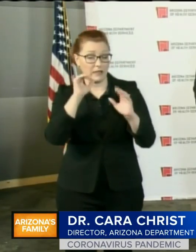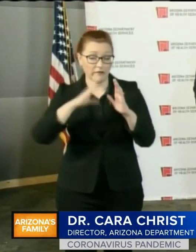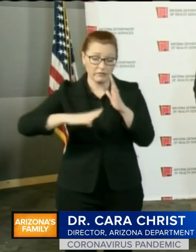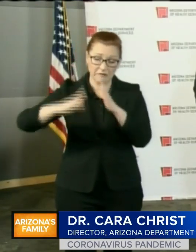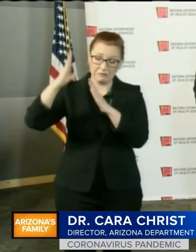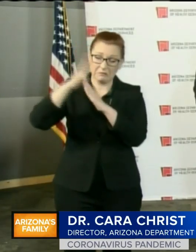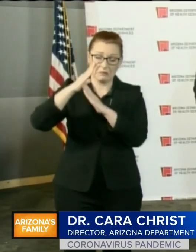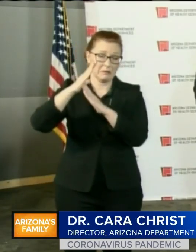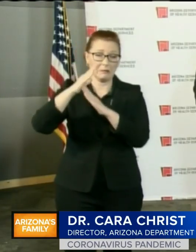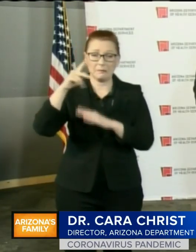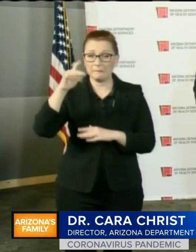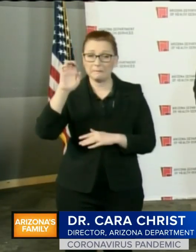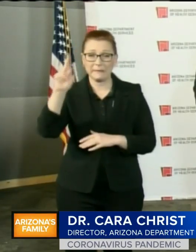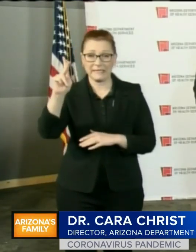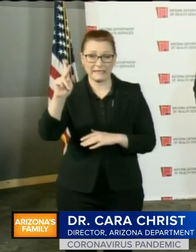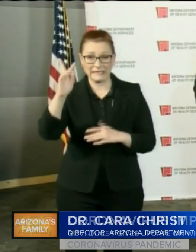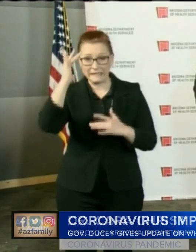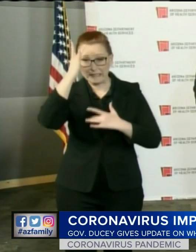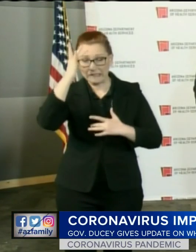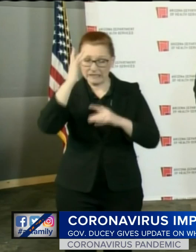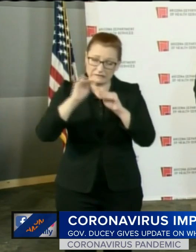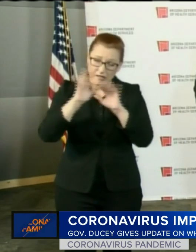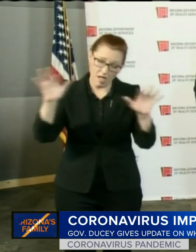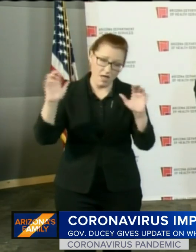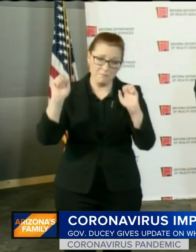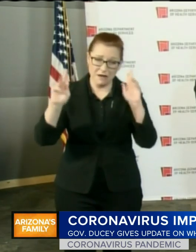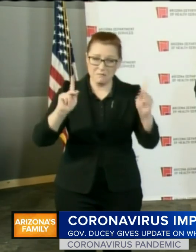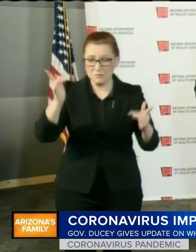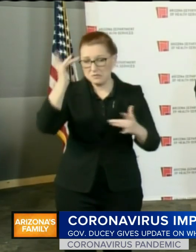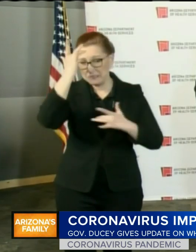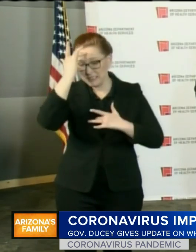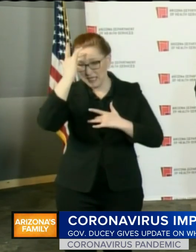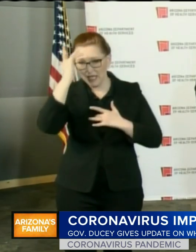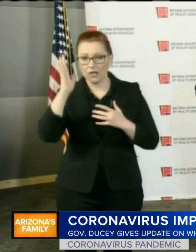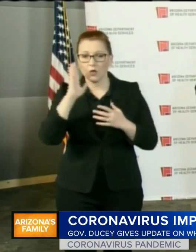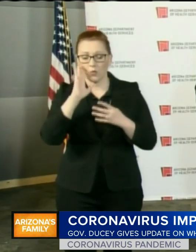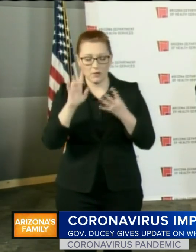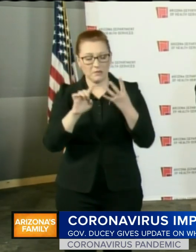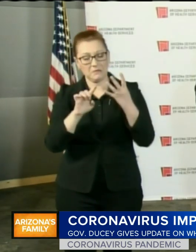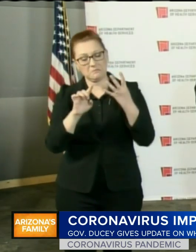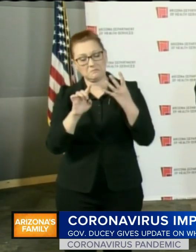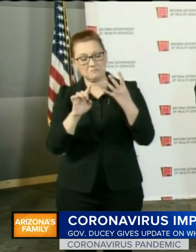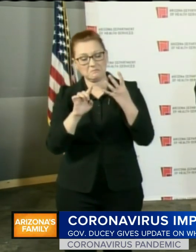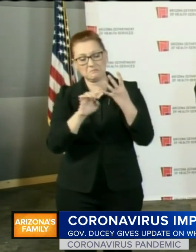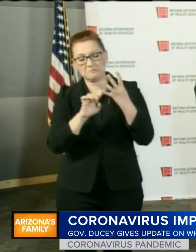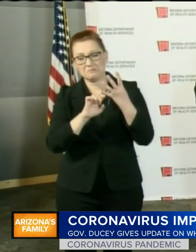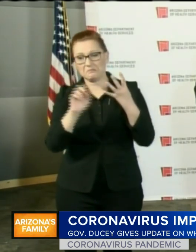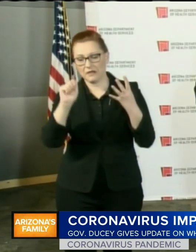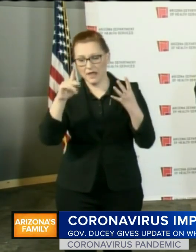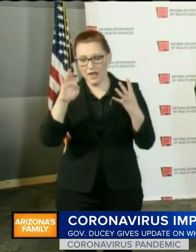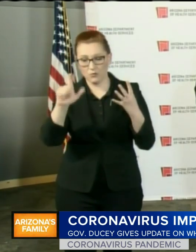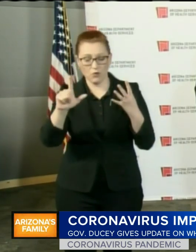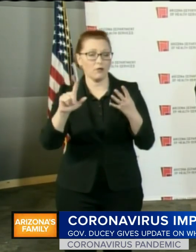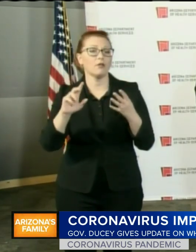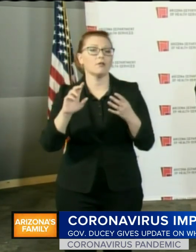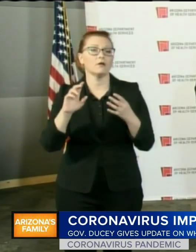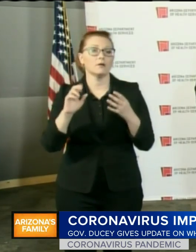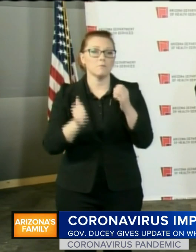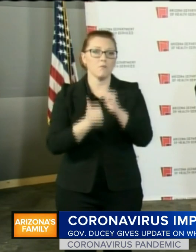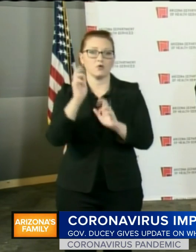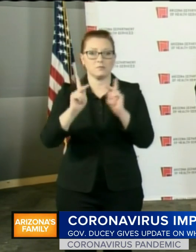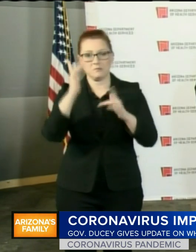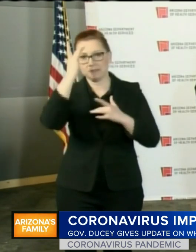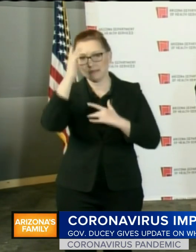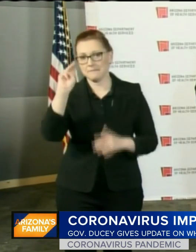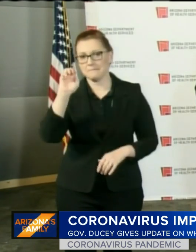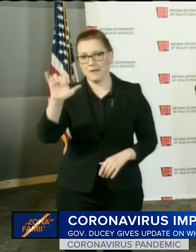our illnesses will start mid to end of april with peak hospitalizations in may that's what we're doing i